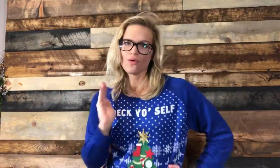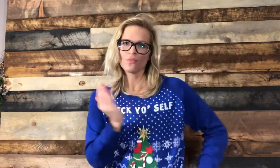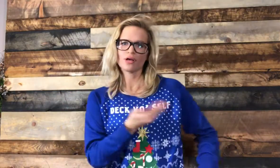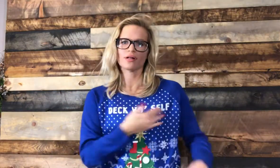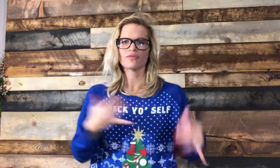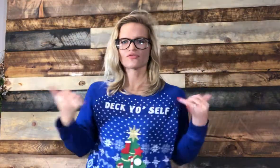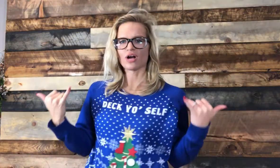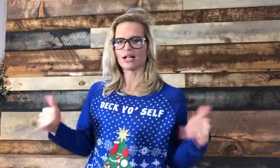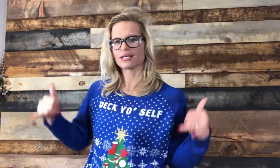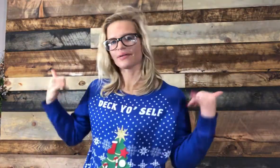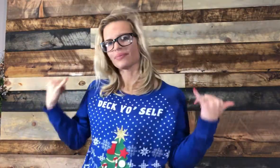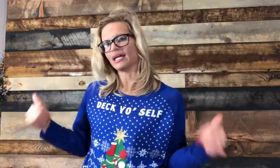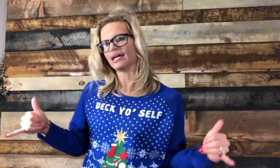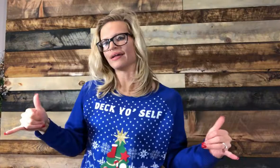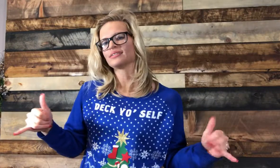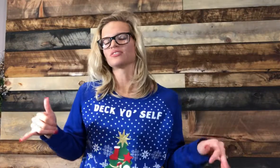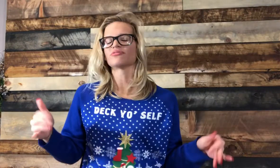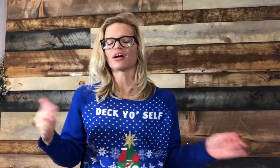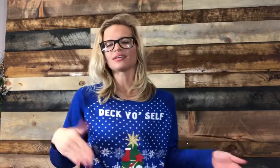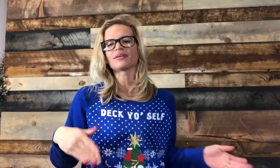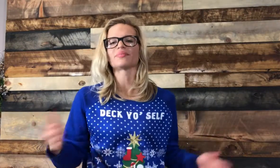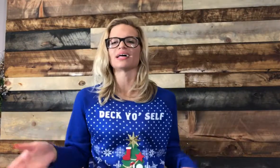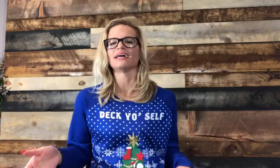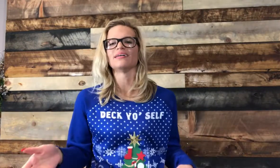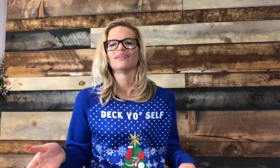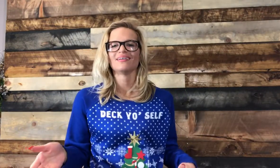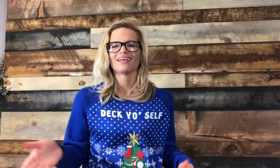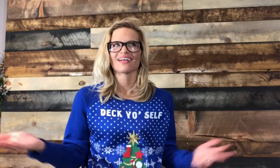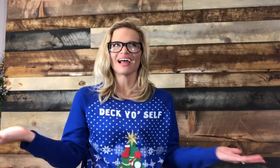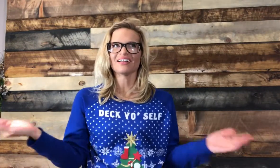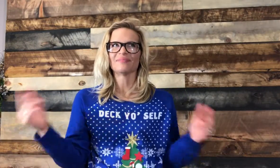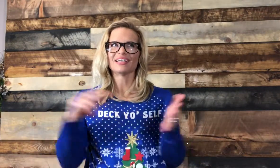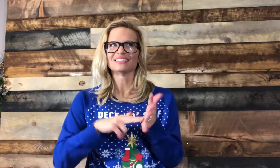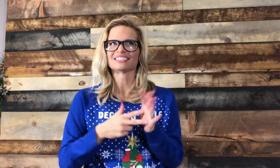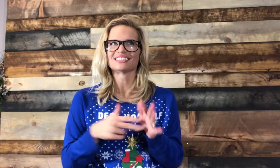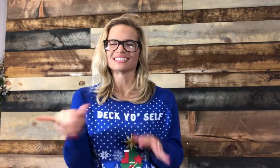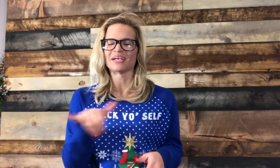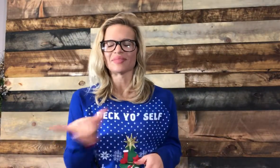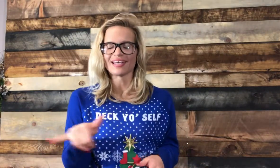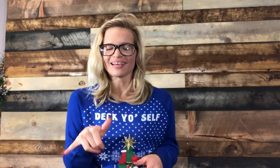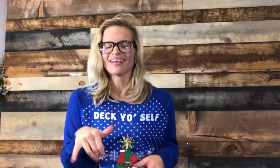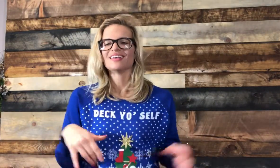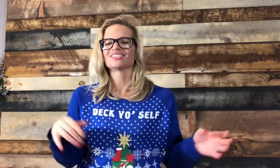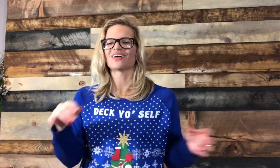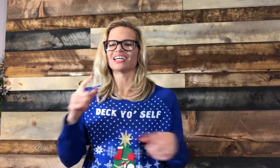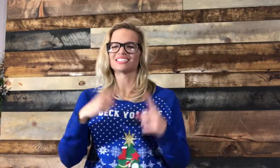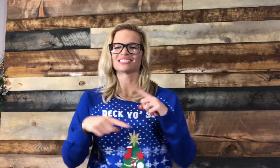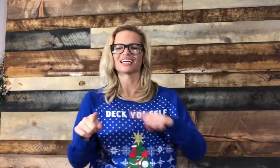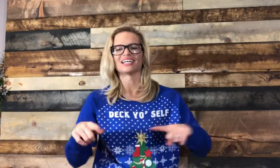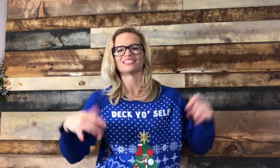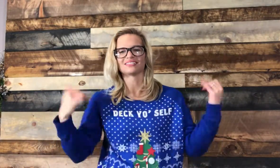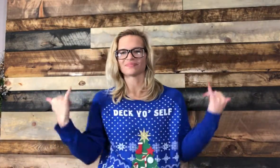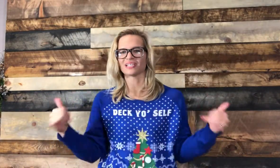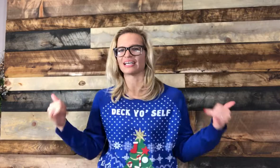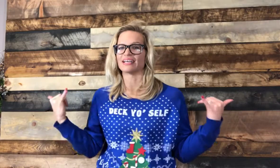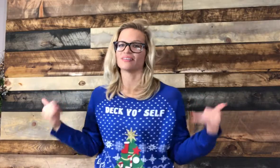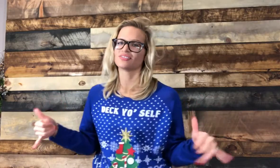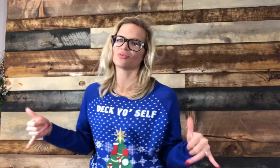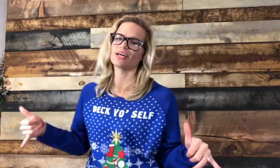Will. Frolick and play. So frolic and play. Kind of means the same thing. So I just signed. Play. Twice.